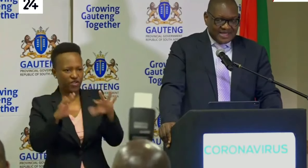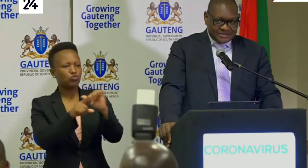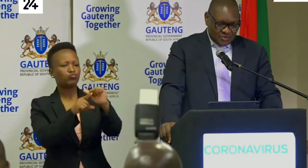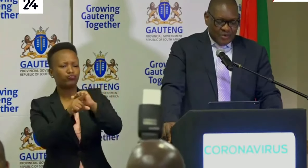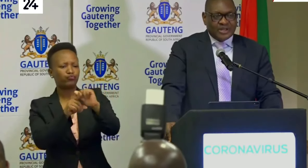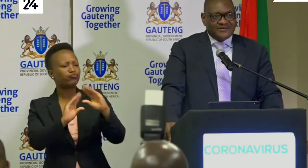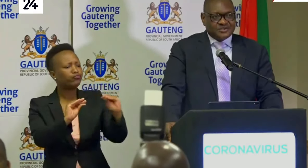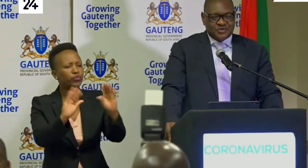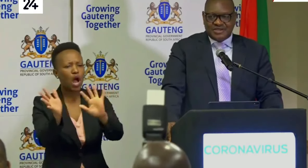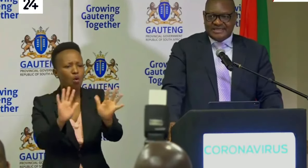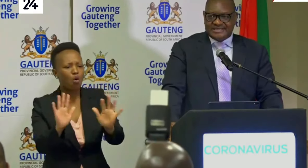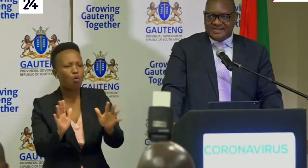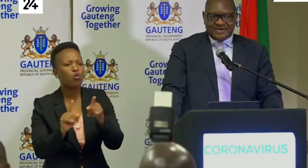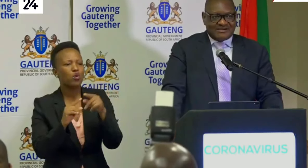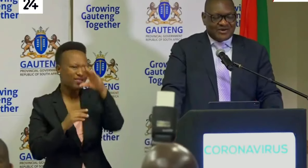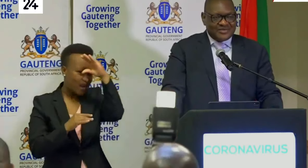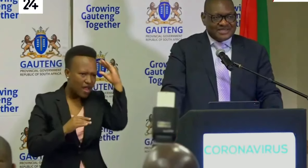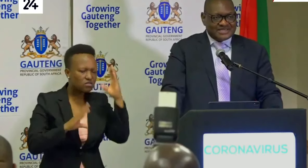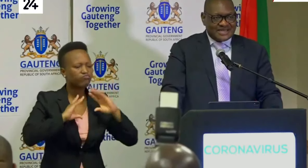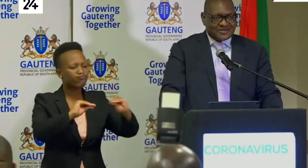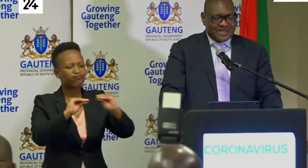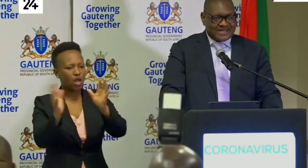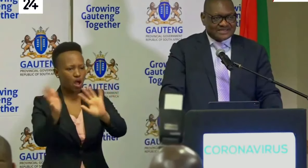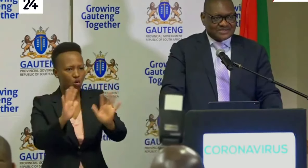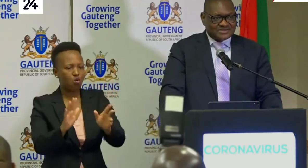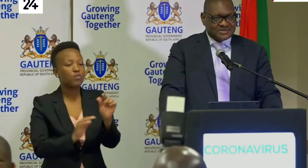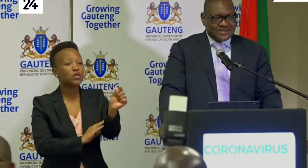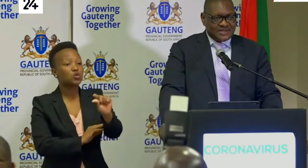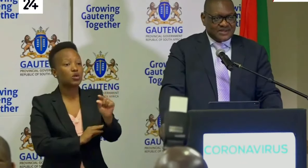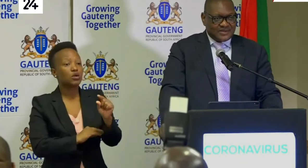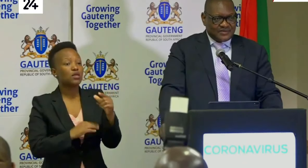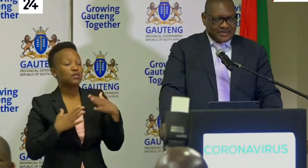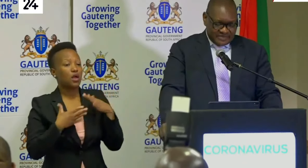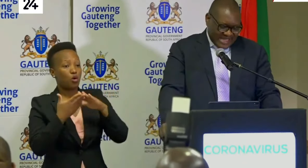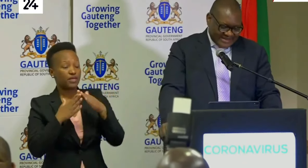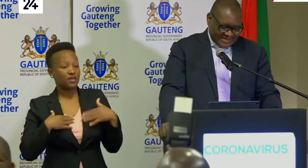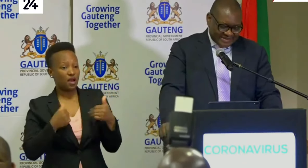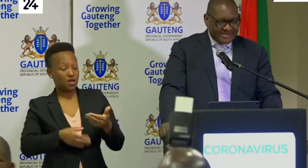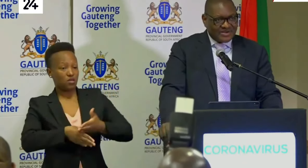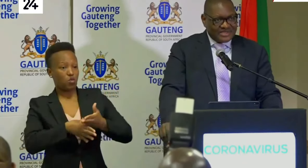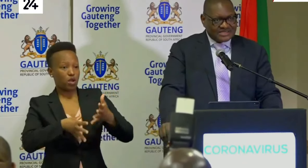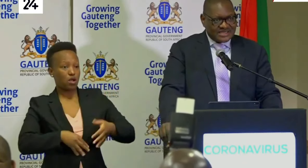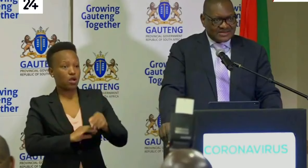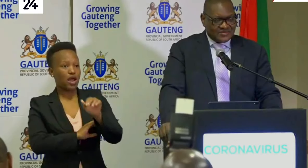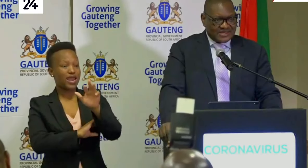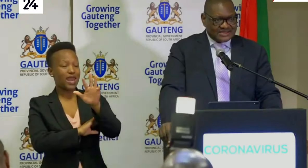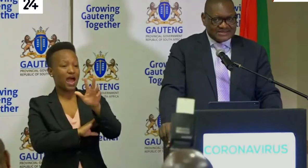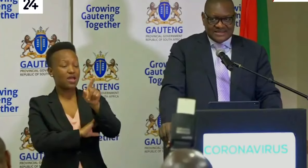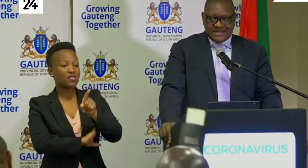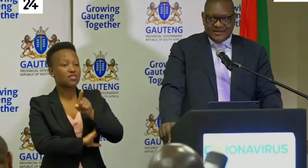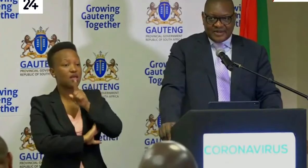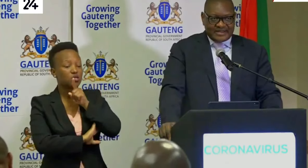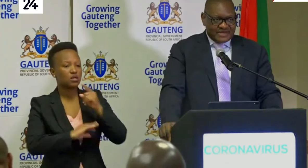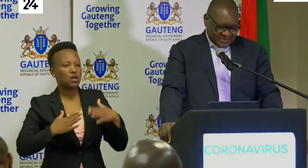So we will soon reach all our community health workers. We have 9,000 community health workers.